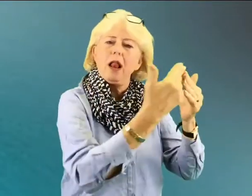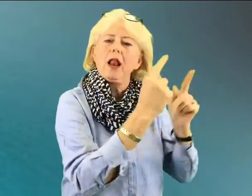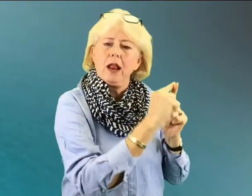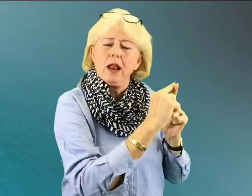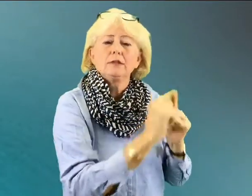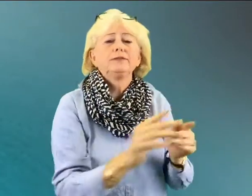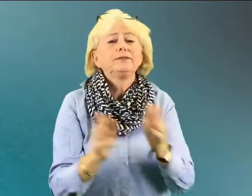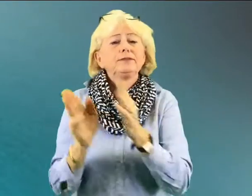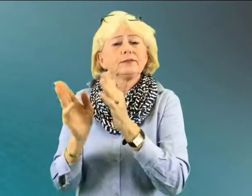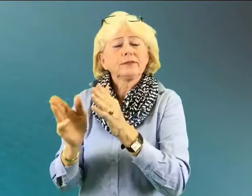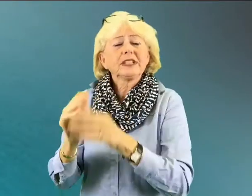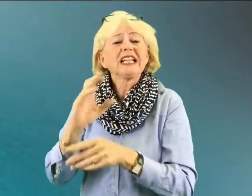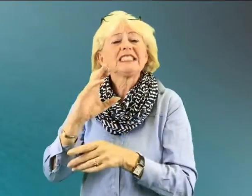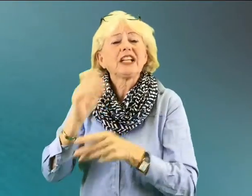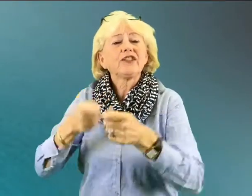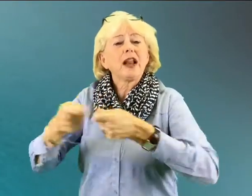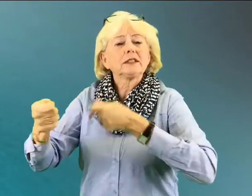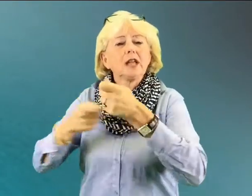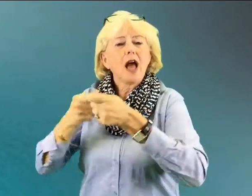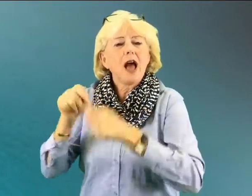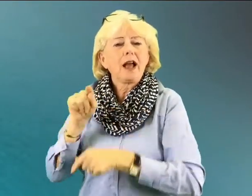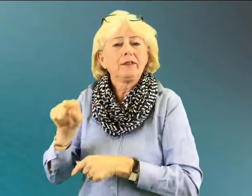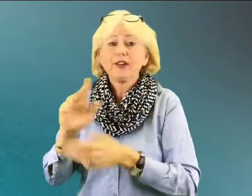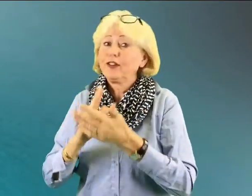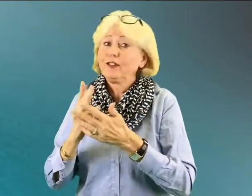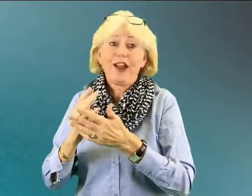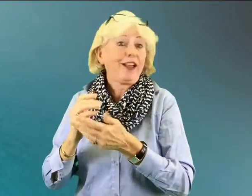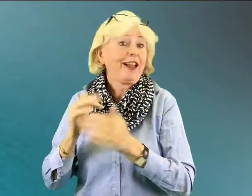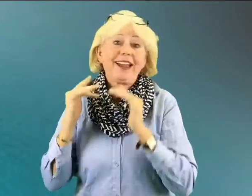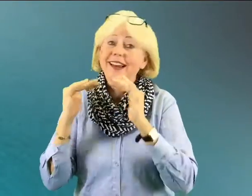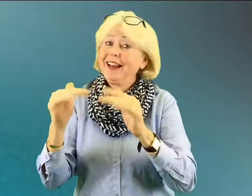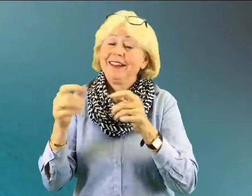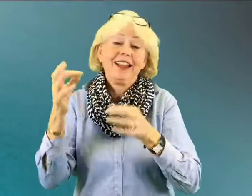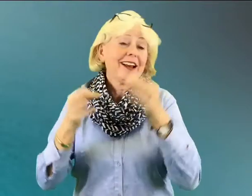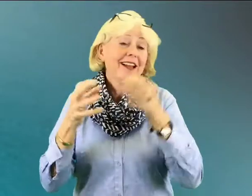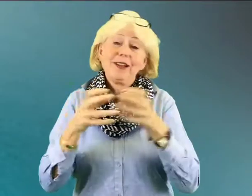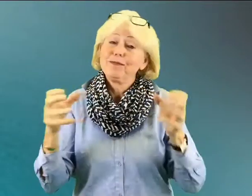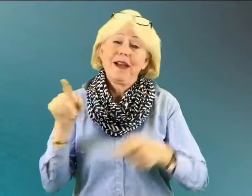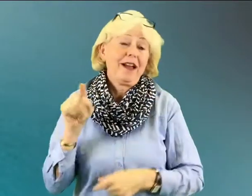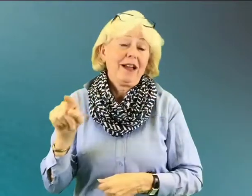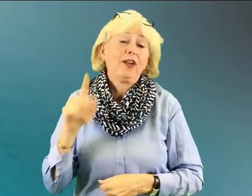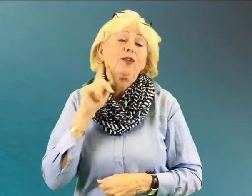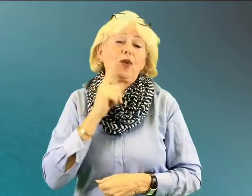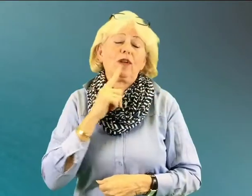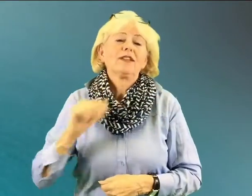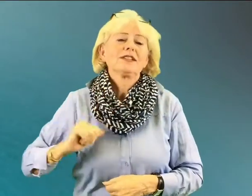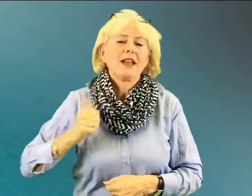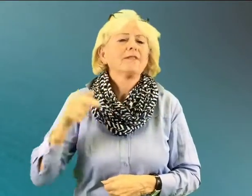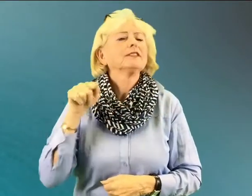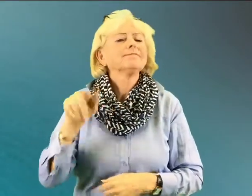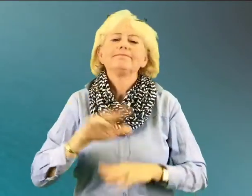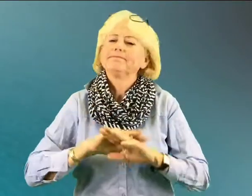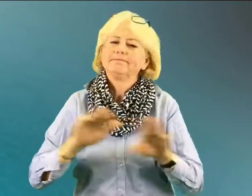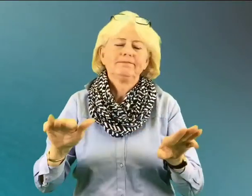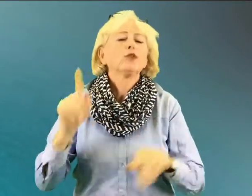now to take a long break.